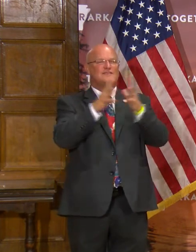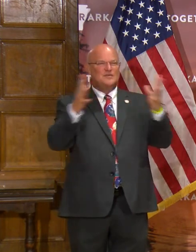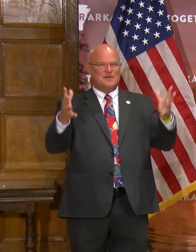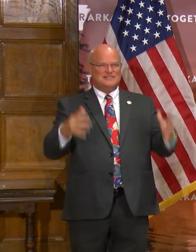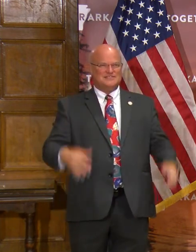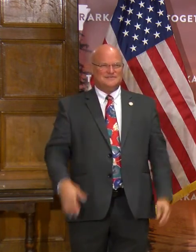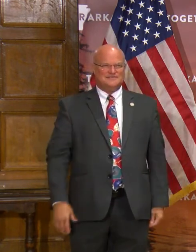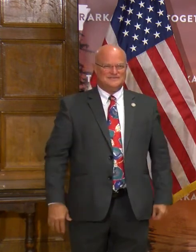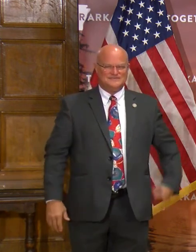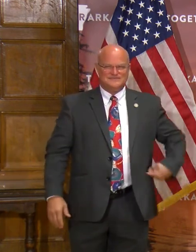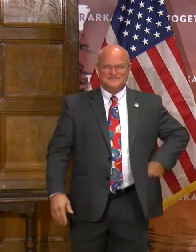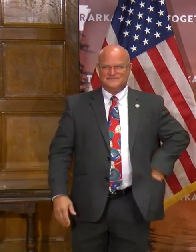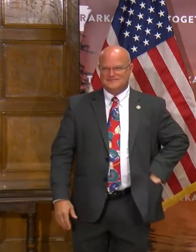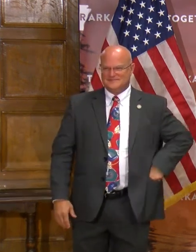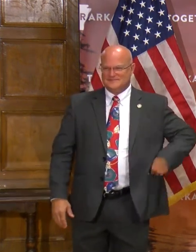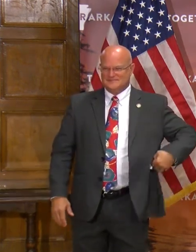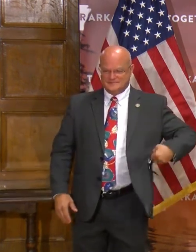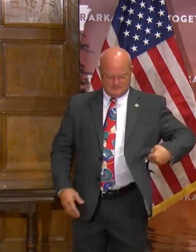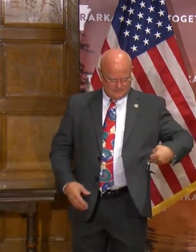very much.